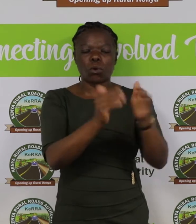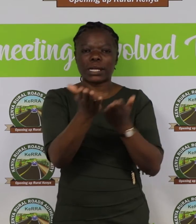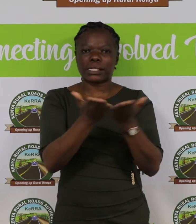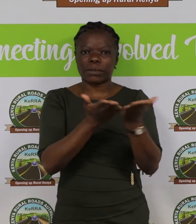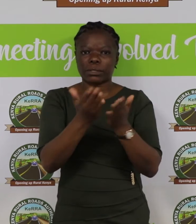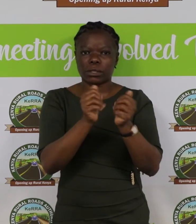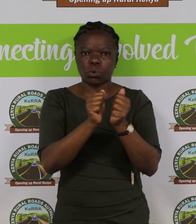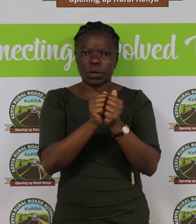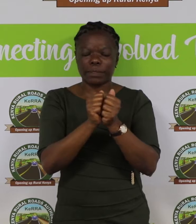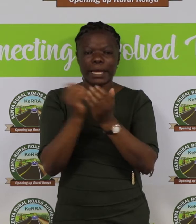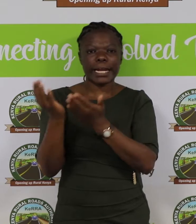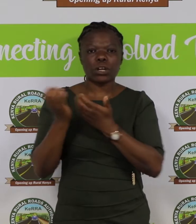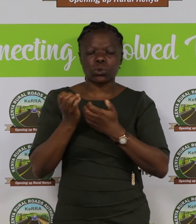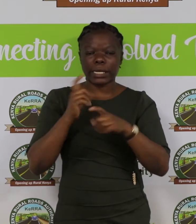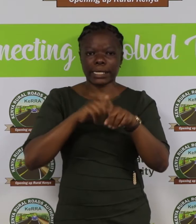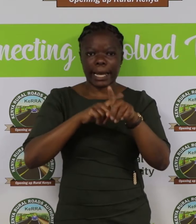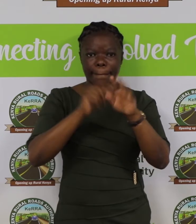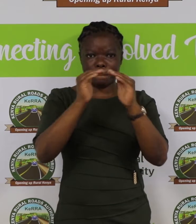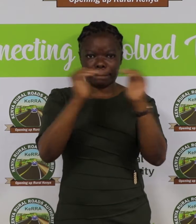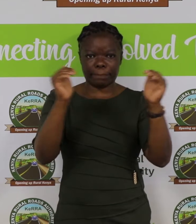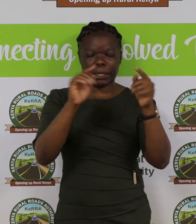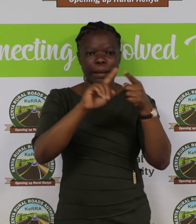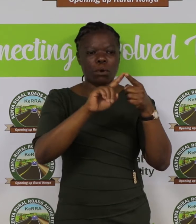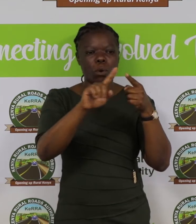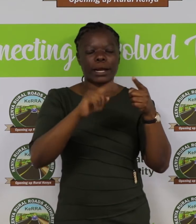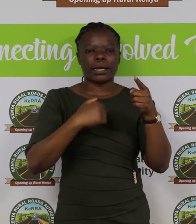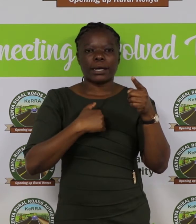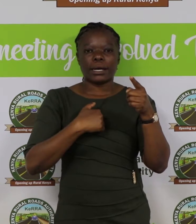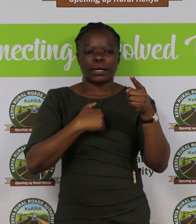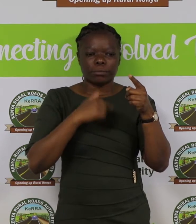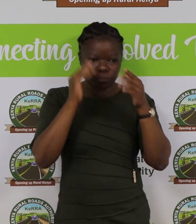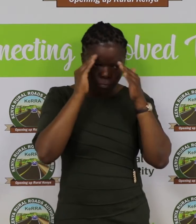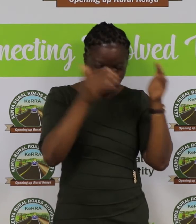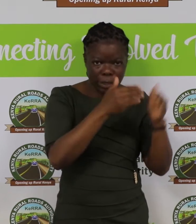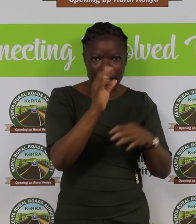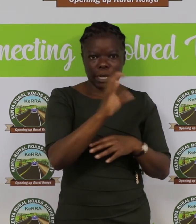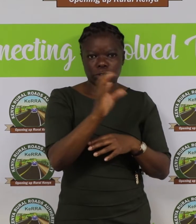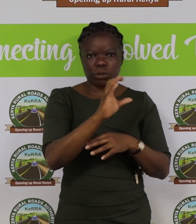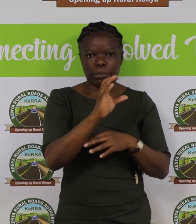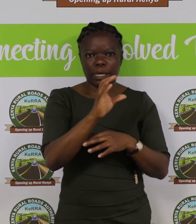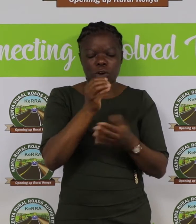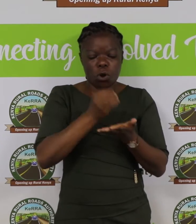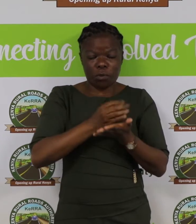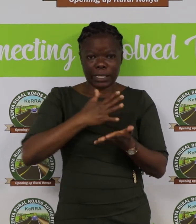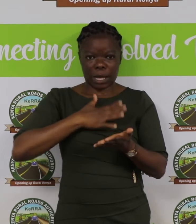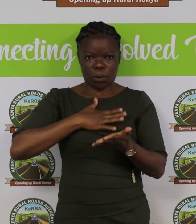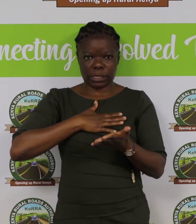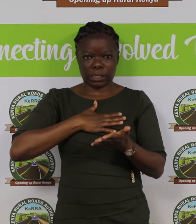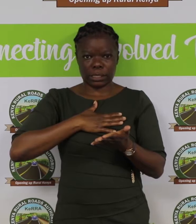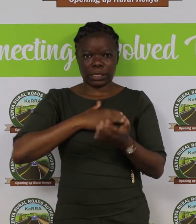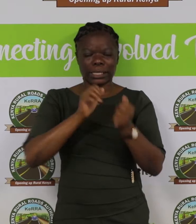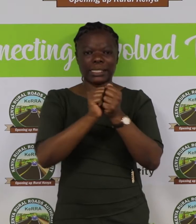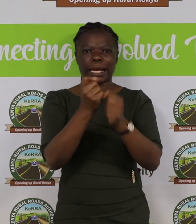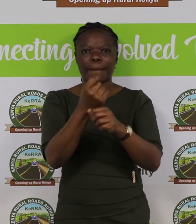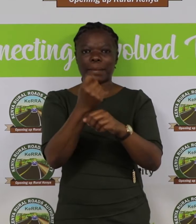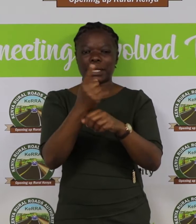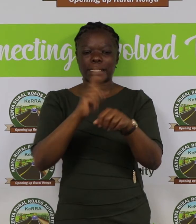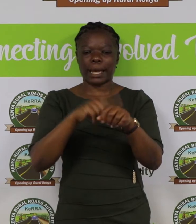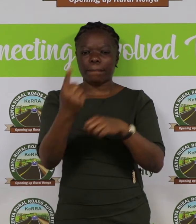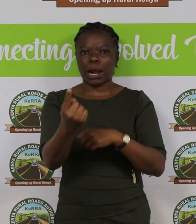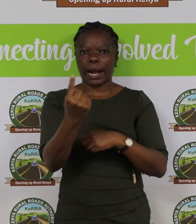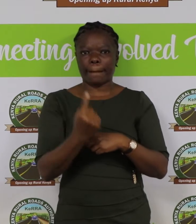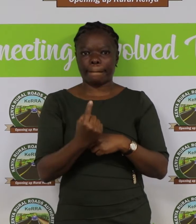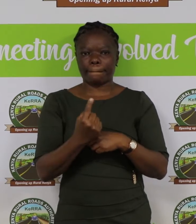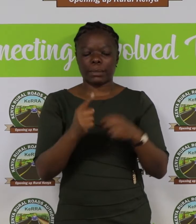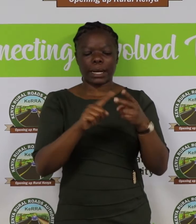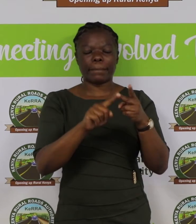the requisite timelines. 1. Attending to customers at our premises within 10 minutes of arrival.